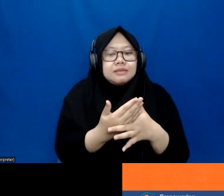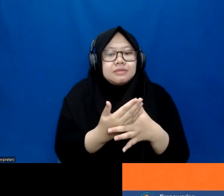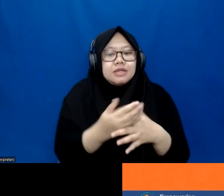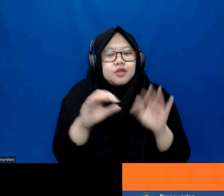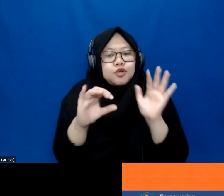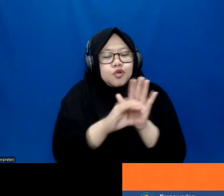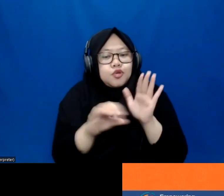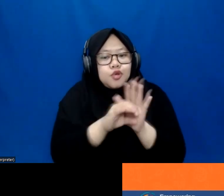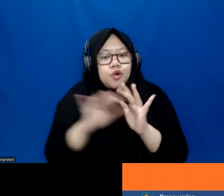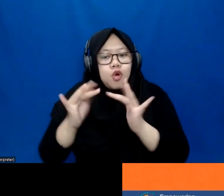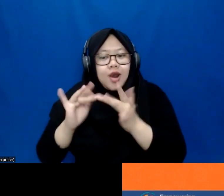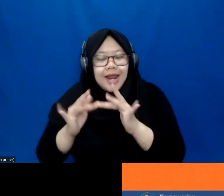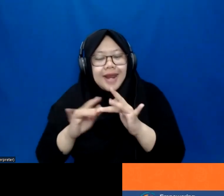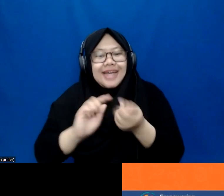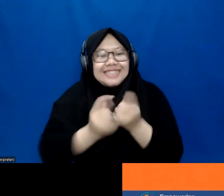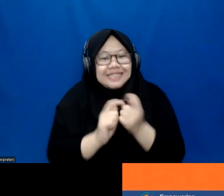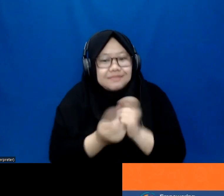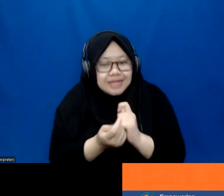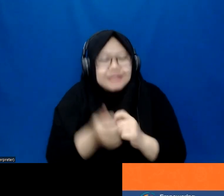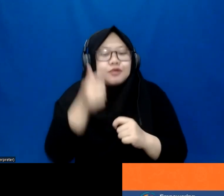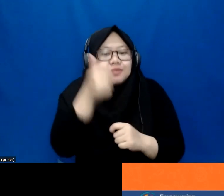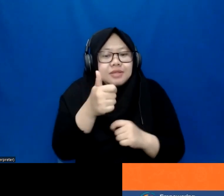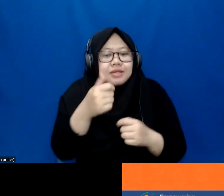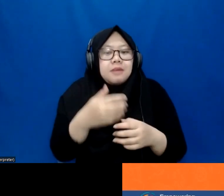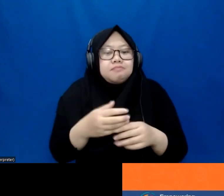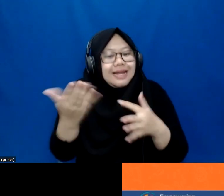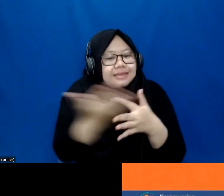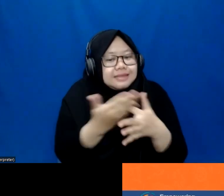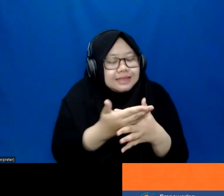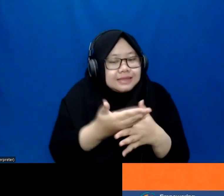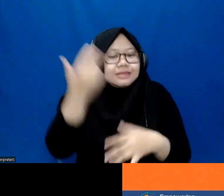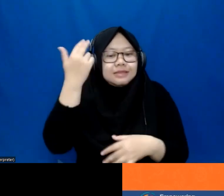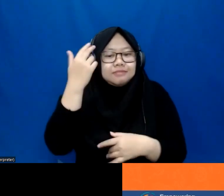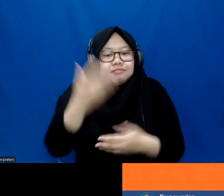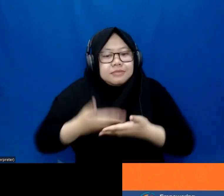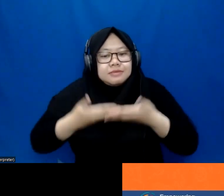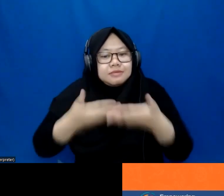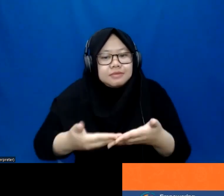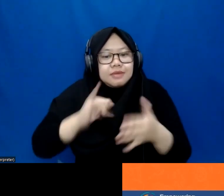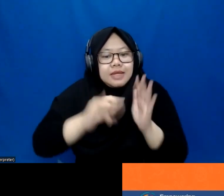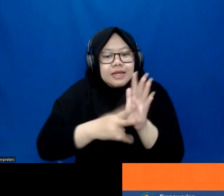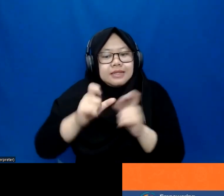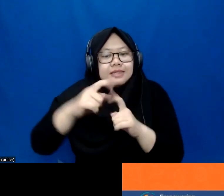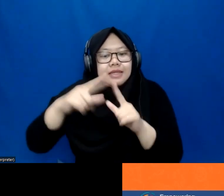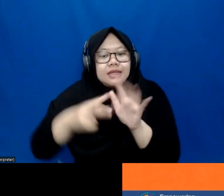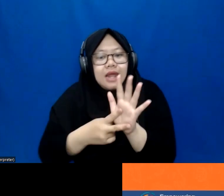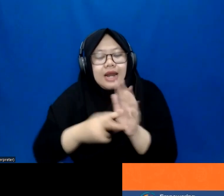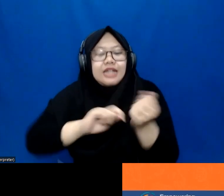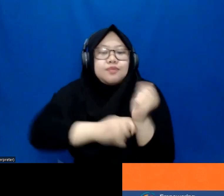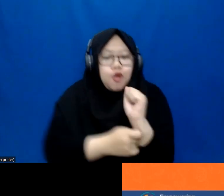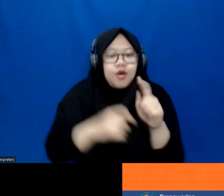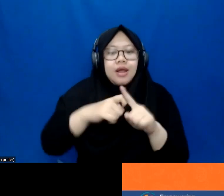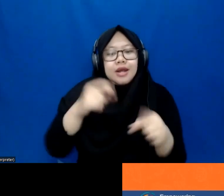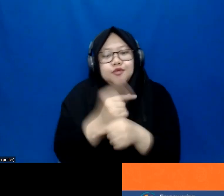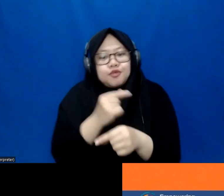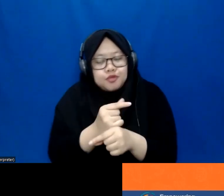online assessments can be adapted to accommodate different accessibility needs and provide instant feedback to help students learn more effectively.